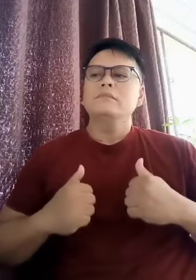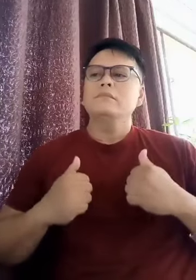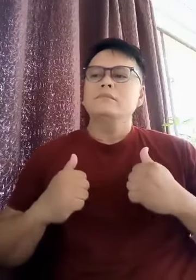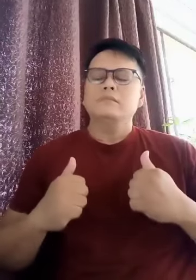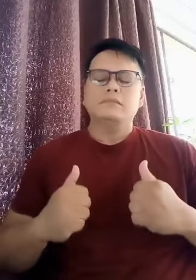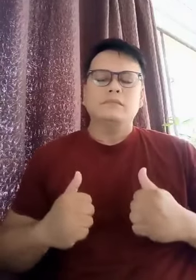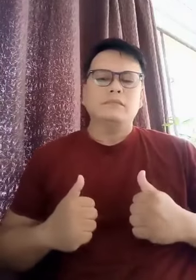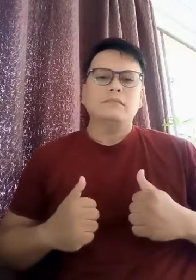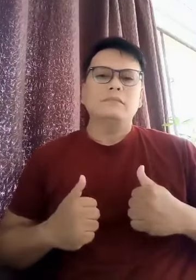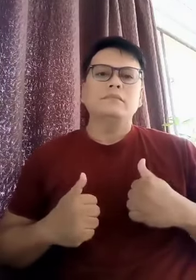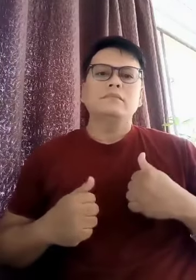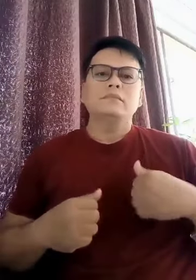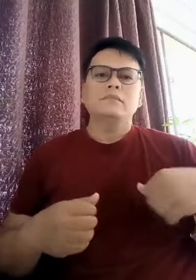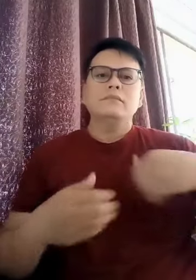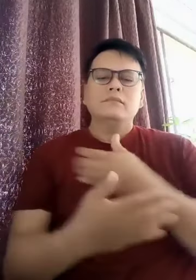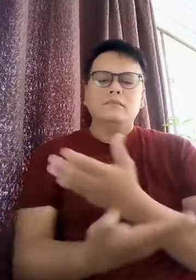am I